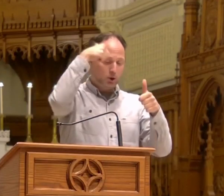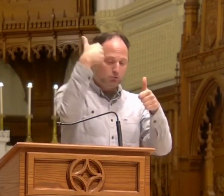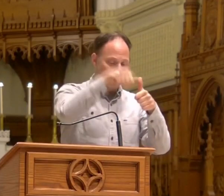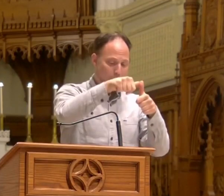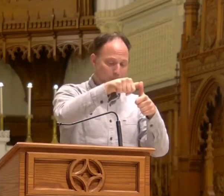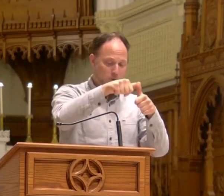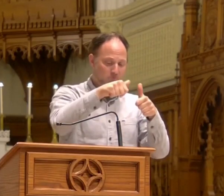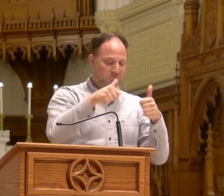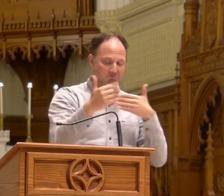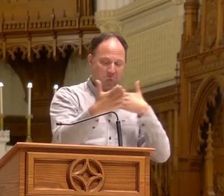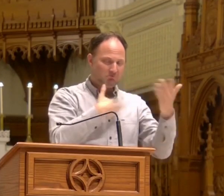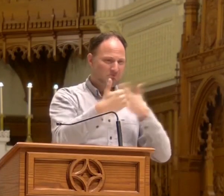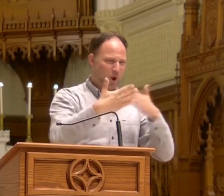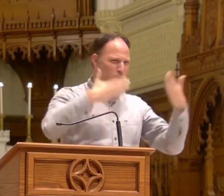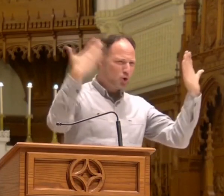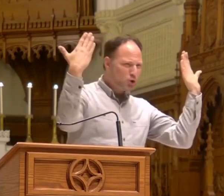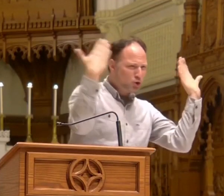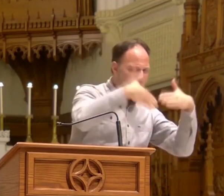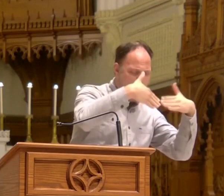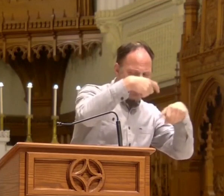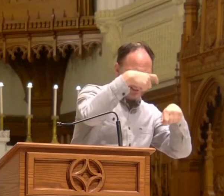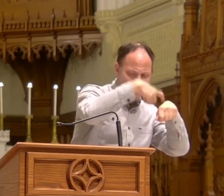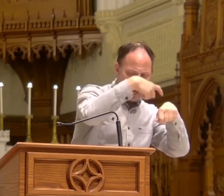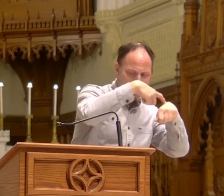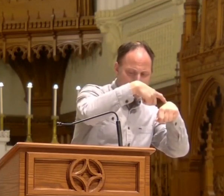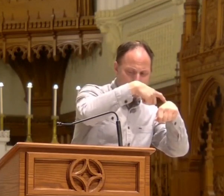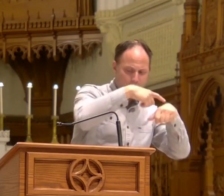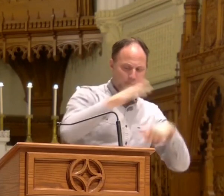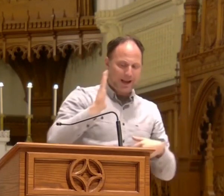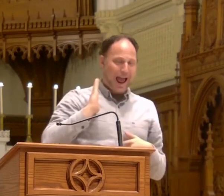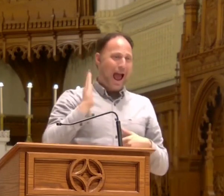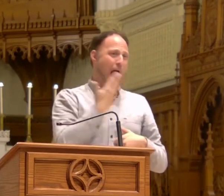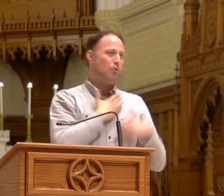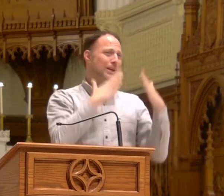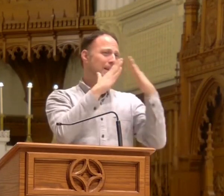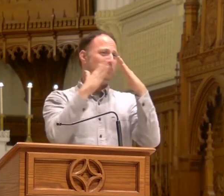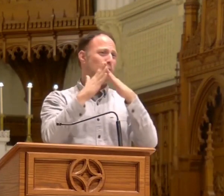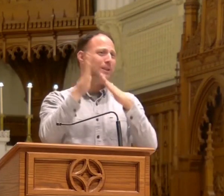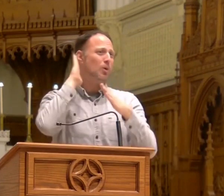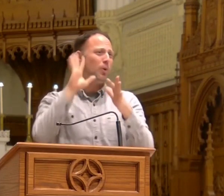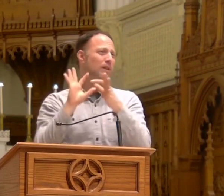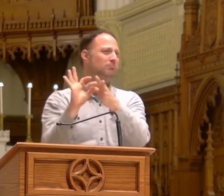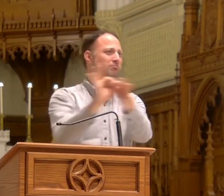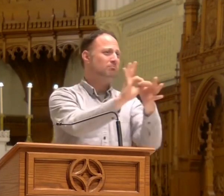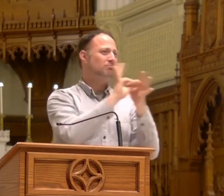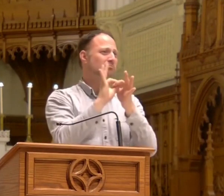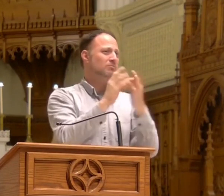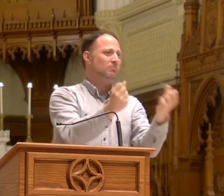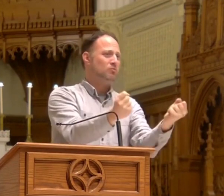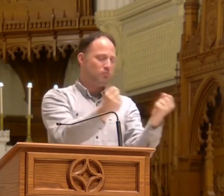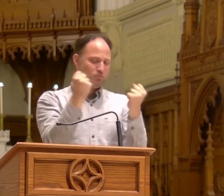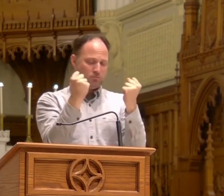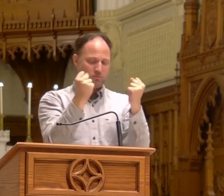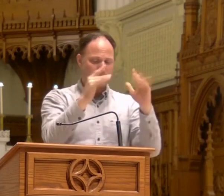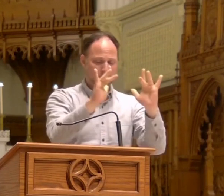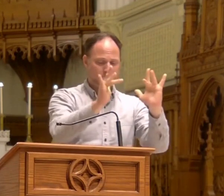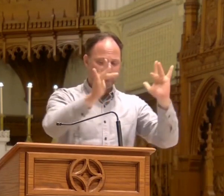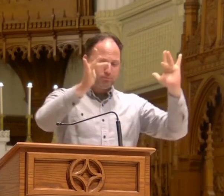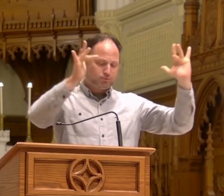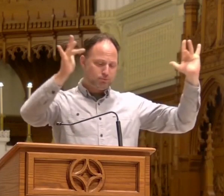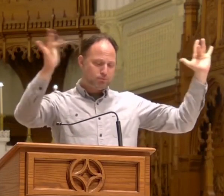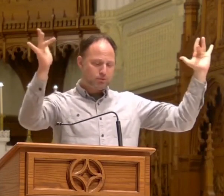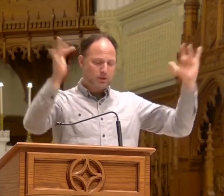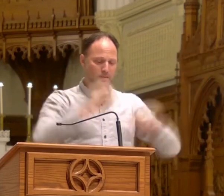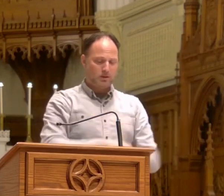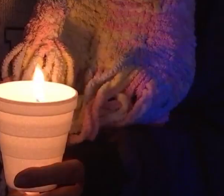Let us all remember that even in the darkest times, our community's strength will